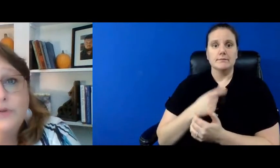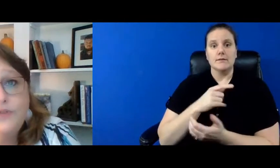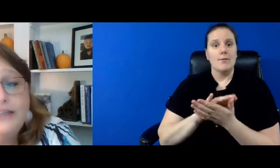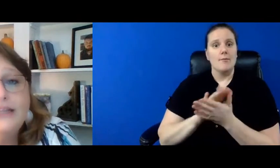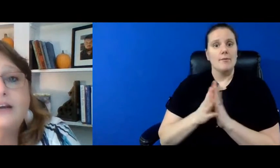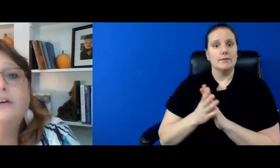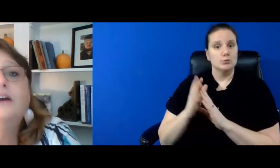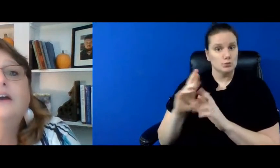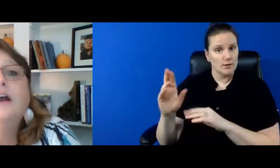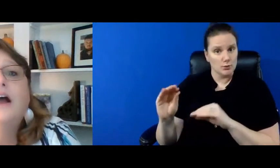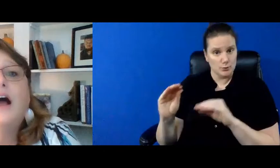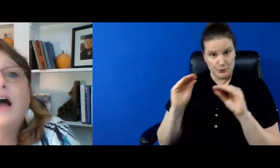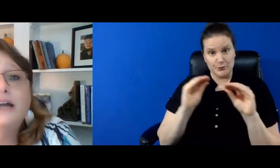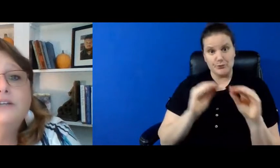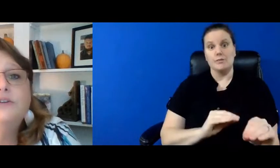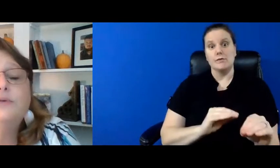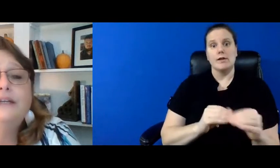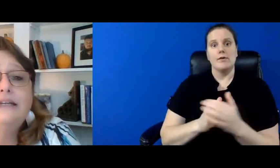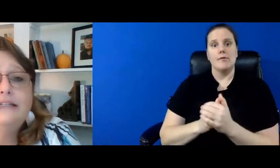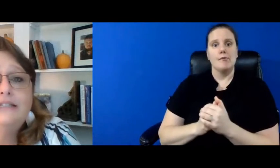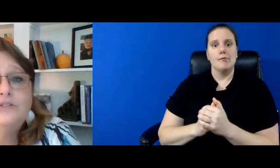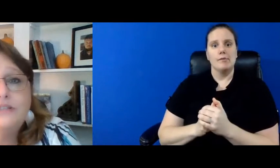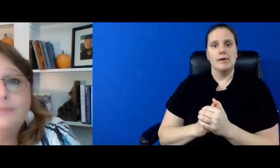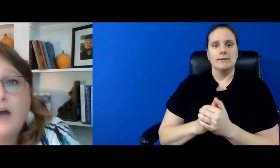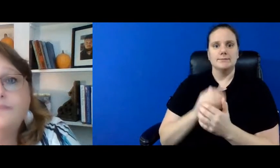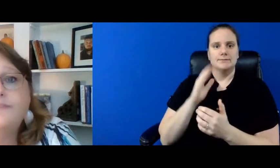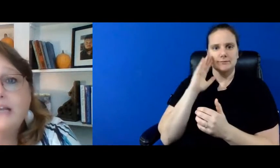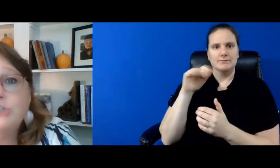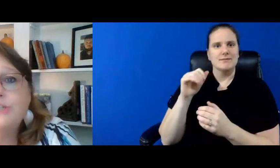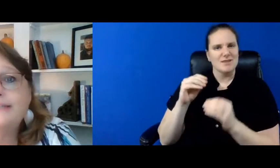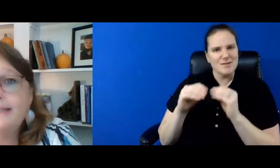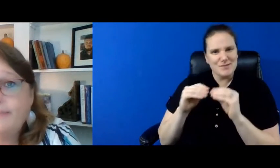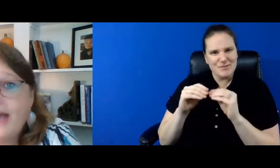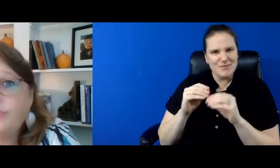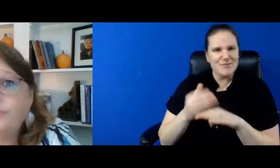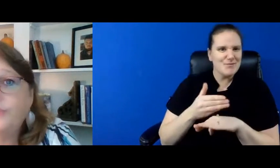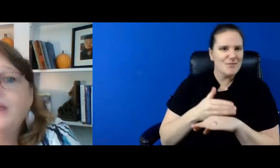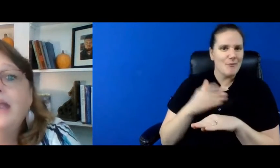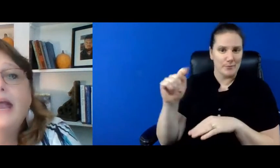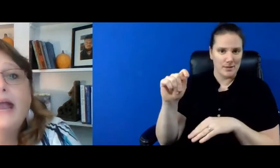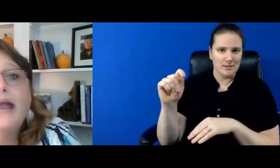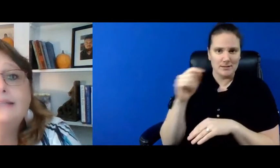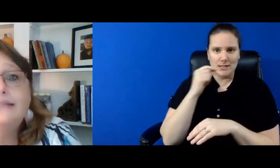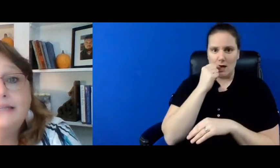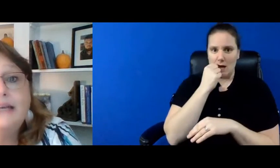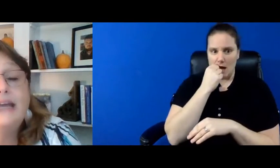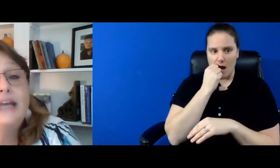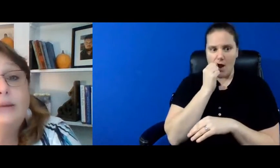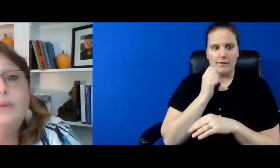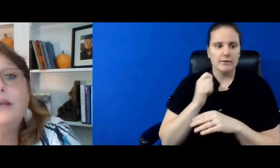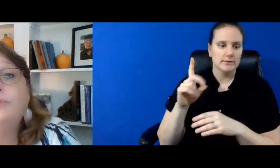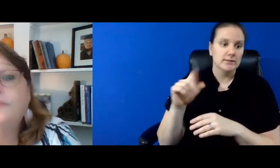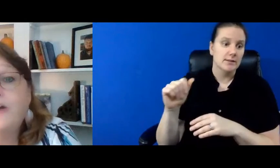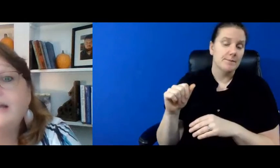ready to move in there i knew that we needed to do some modifications in the bathroom and dda came in and provided